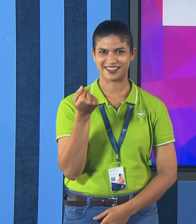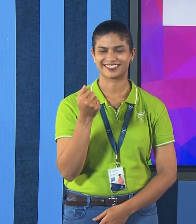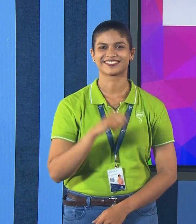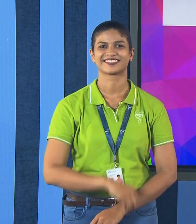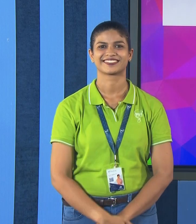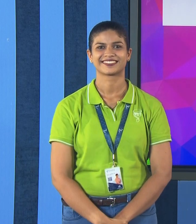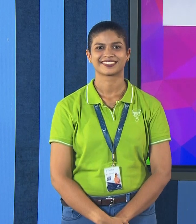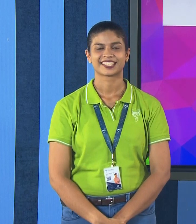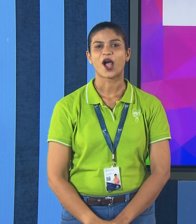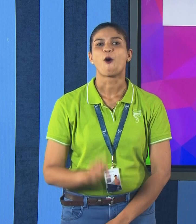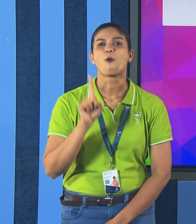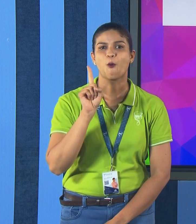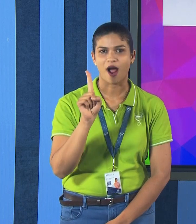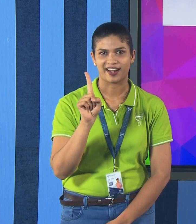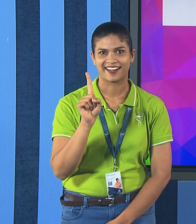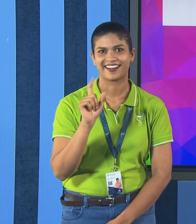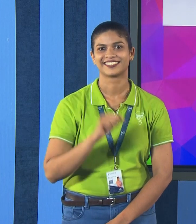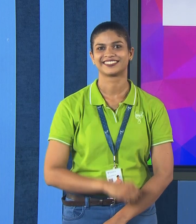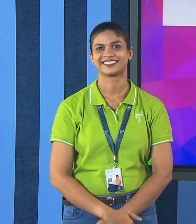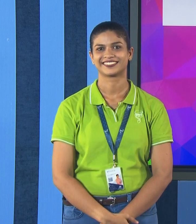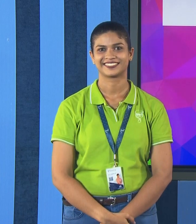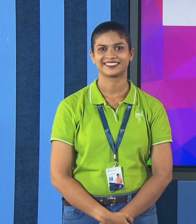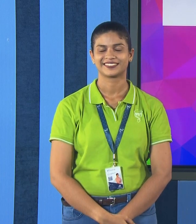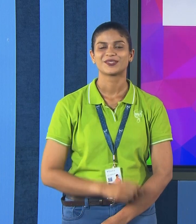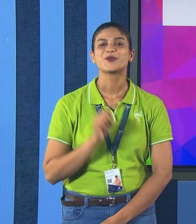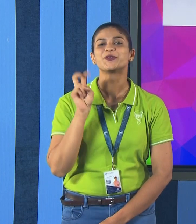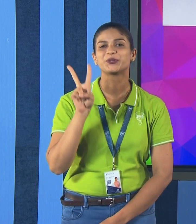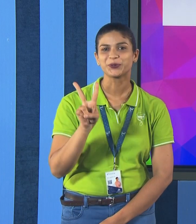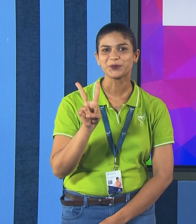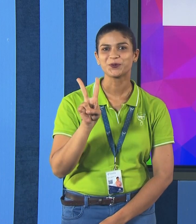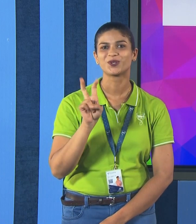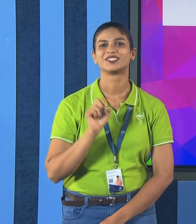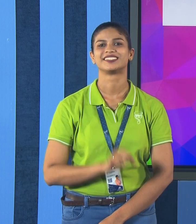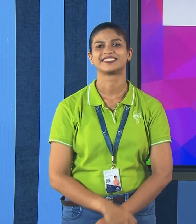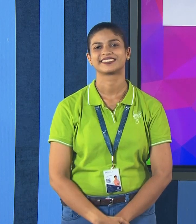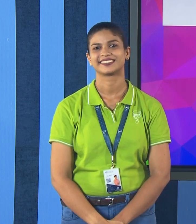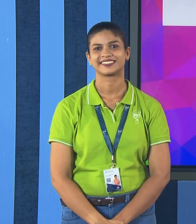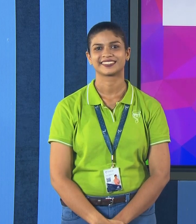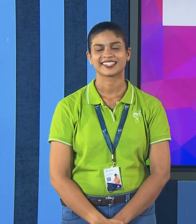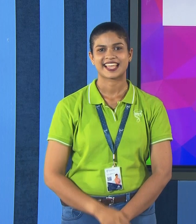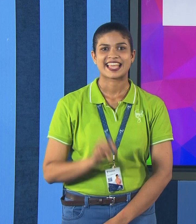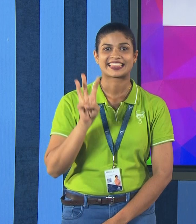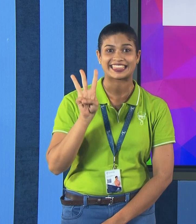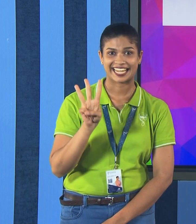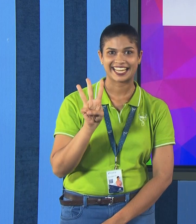1, 2, 3,